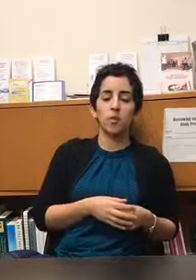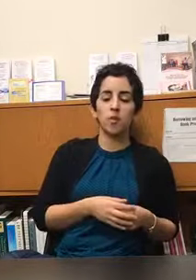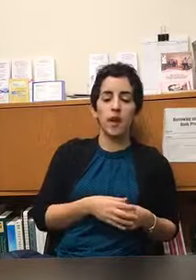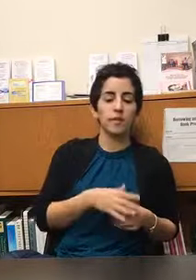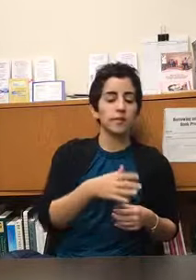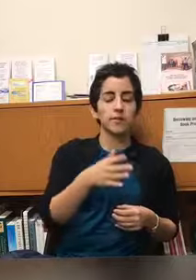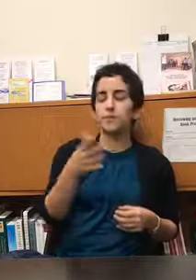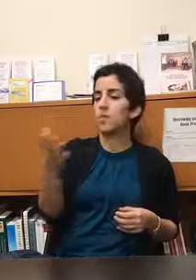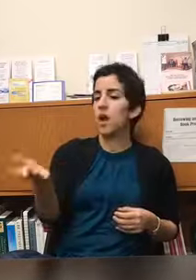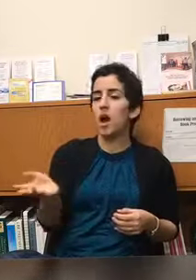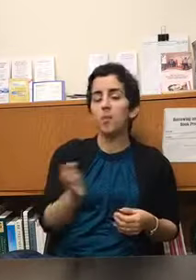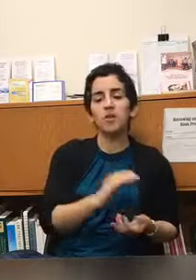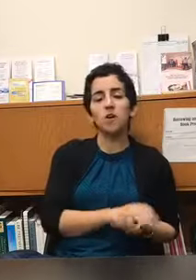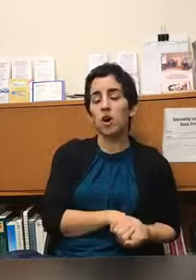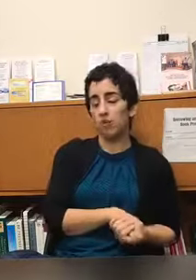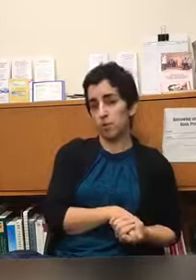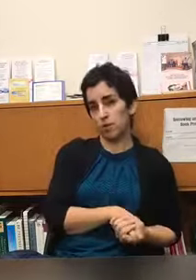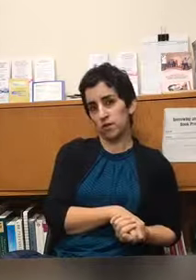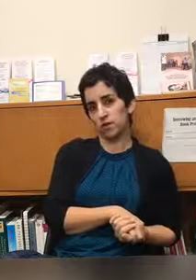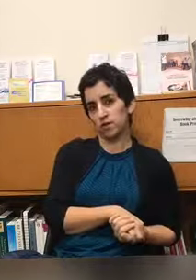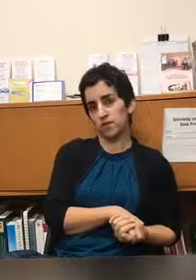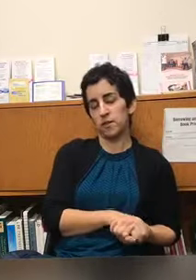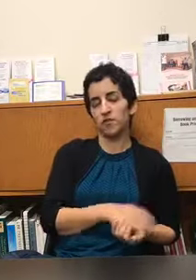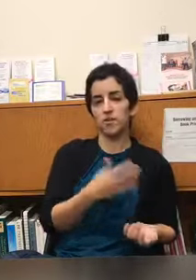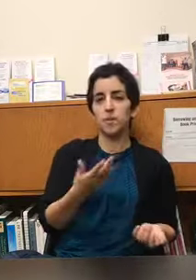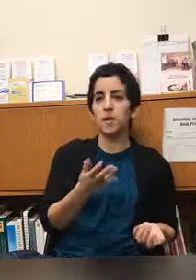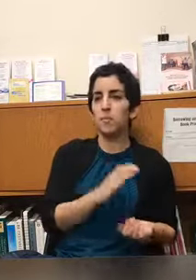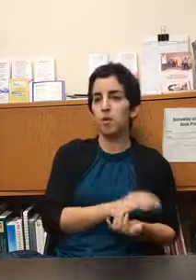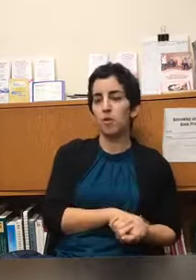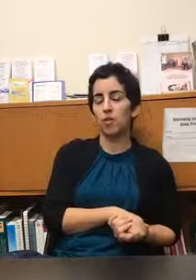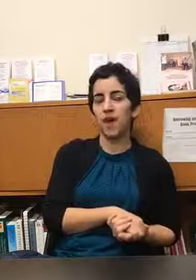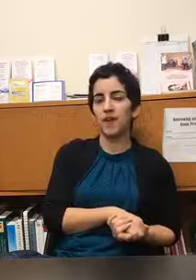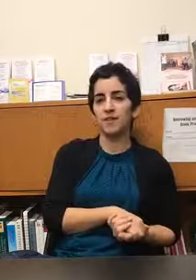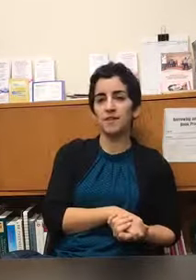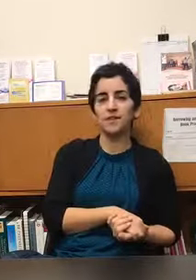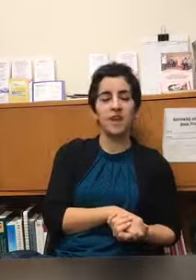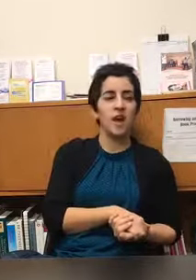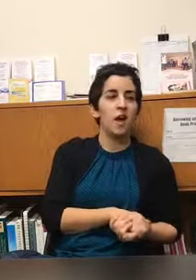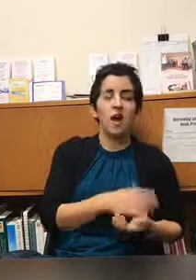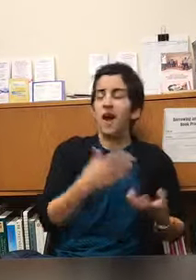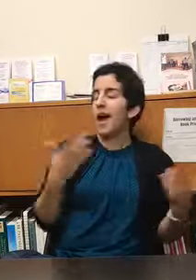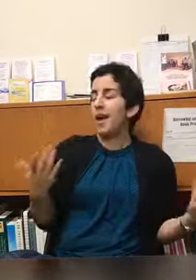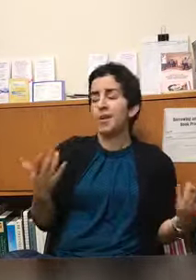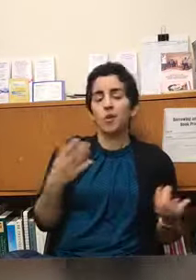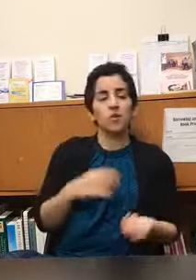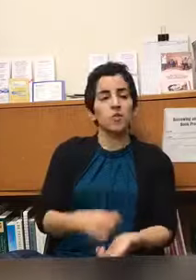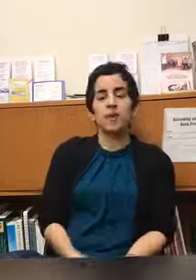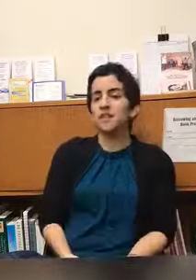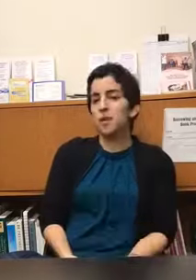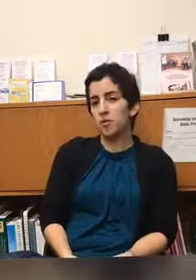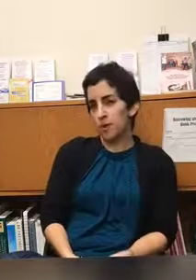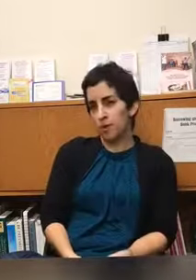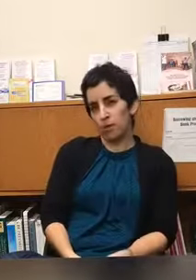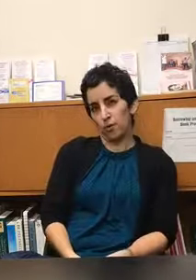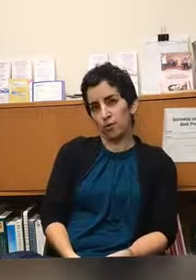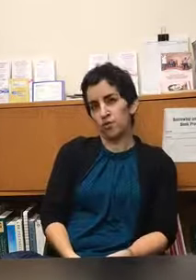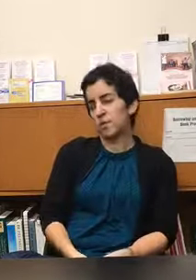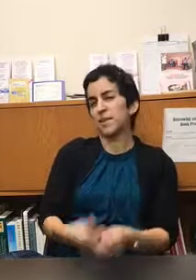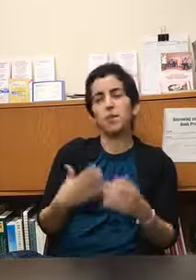that's adult coloring books for some people that's you know spending time with people who just make them